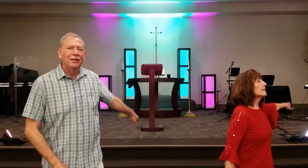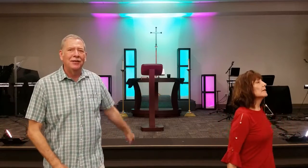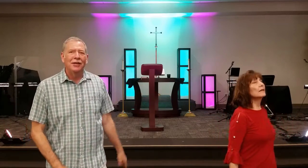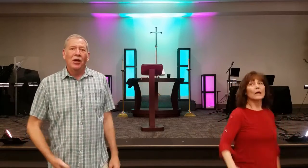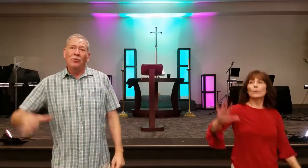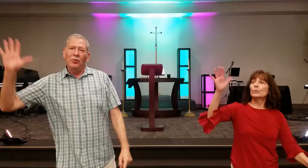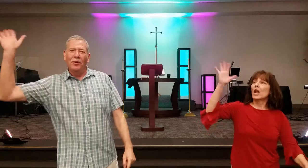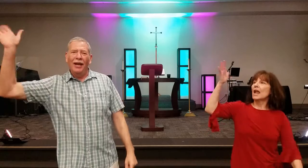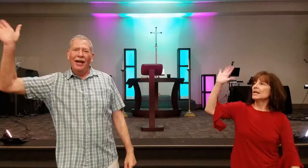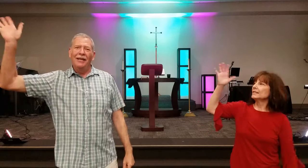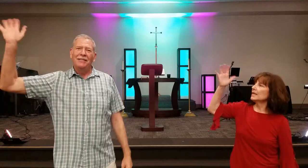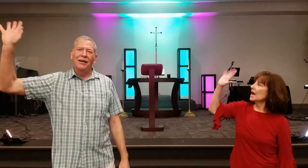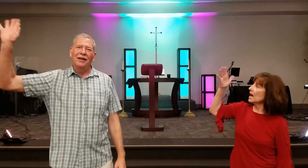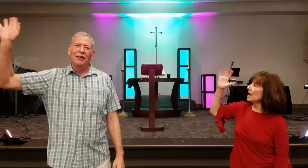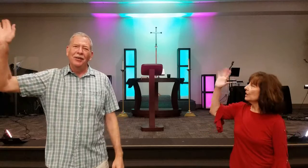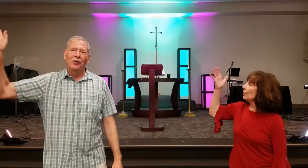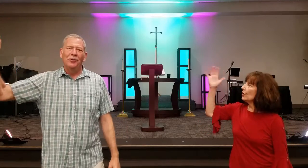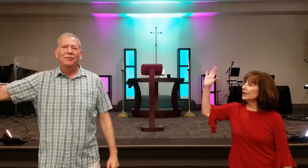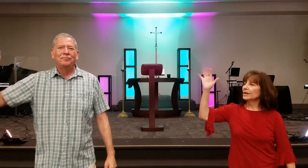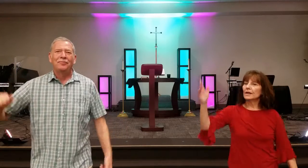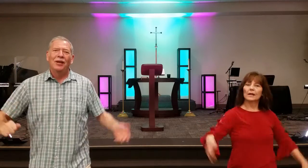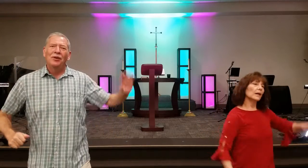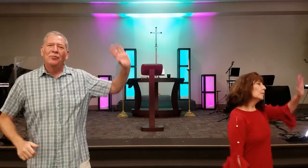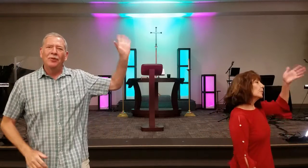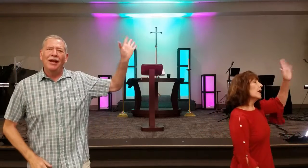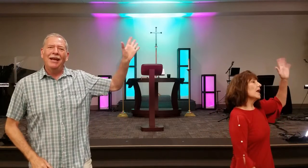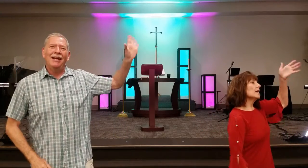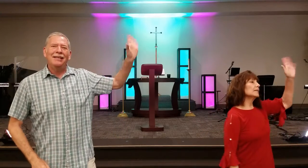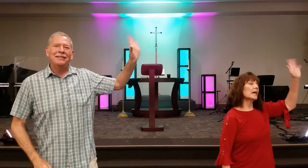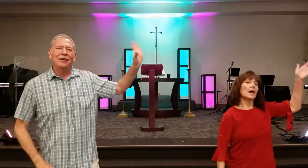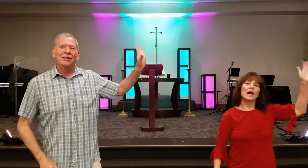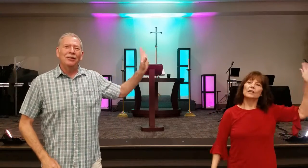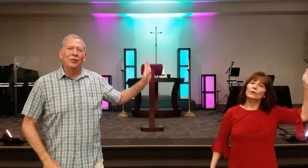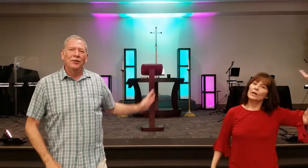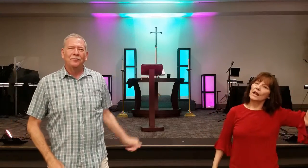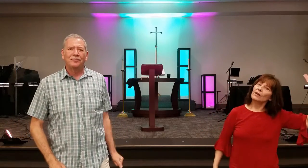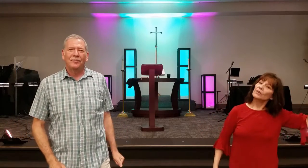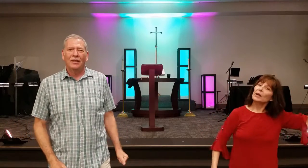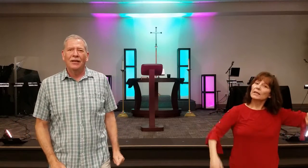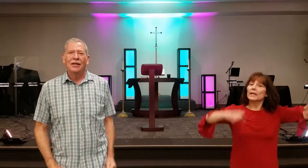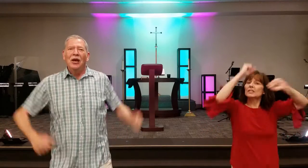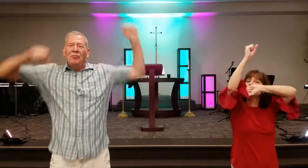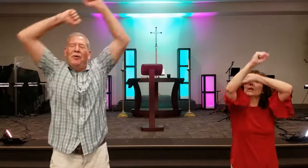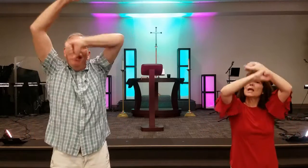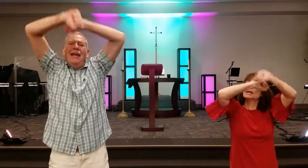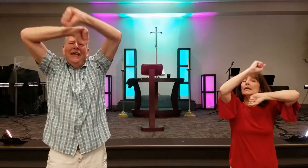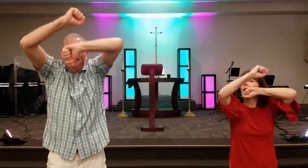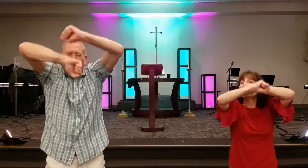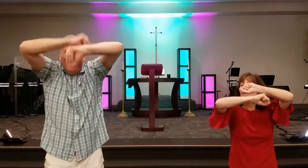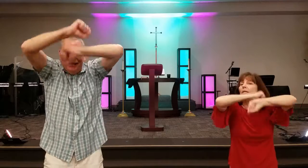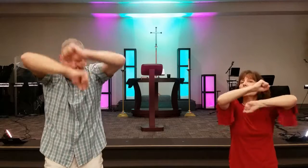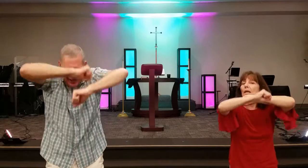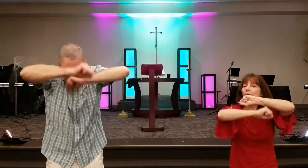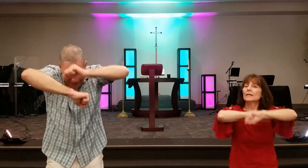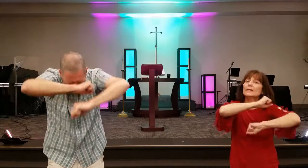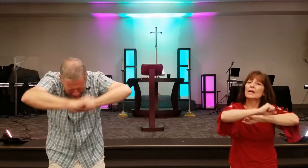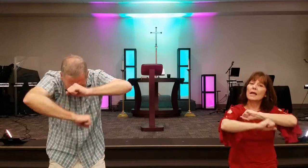been, praise the Lord, praise the Lord. Everybody let's praise